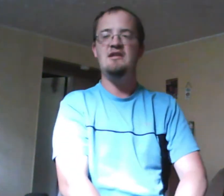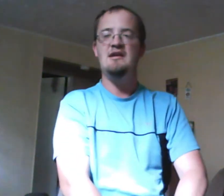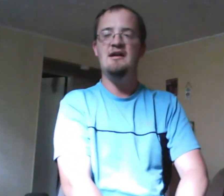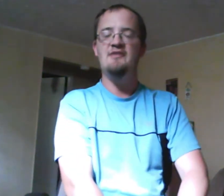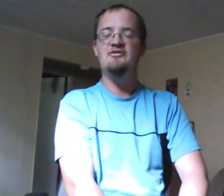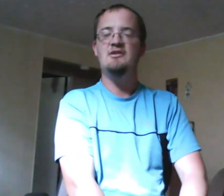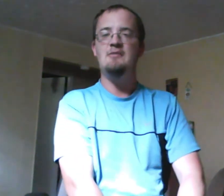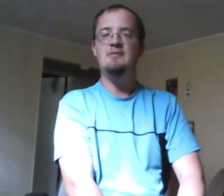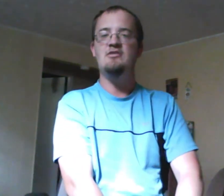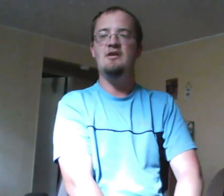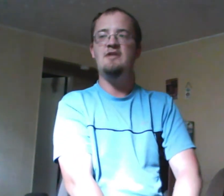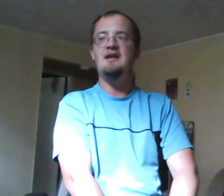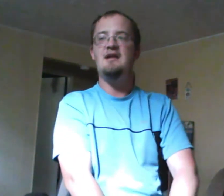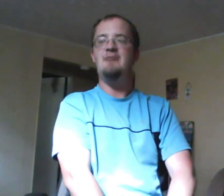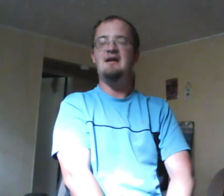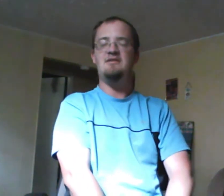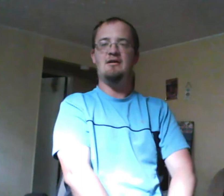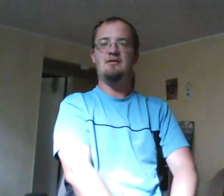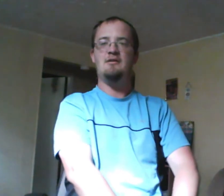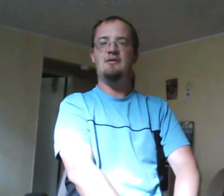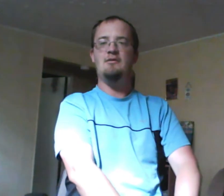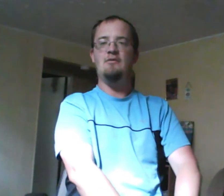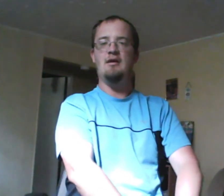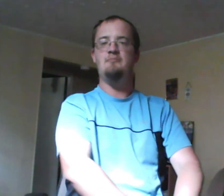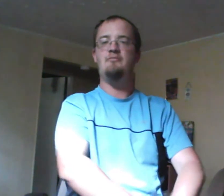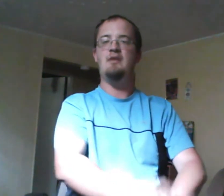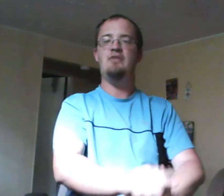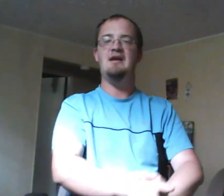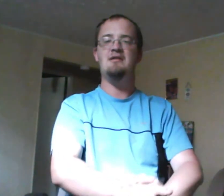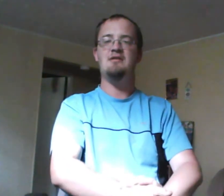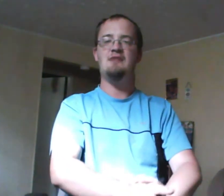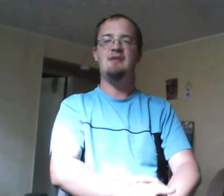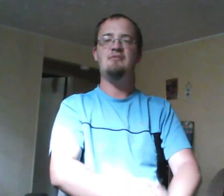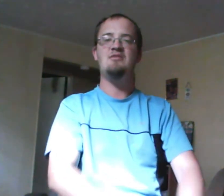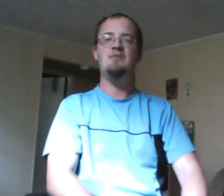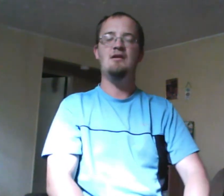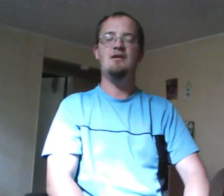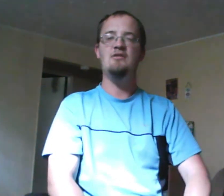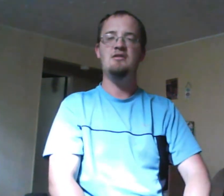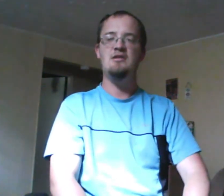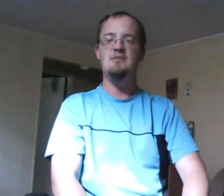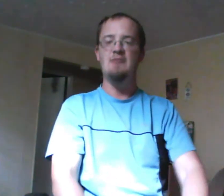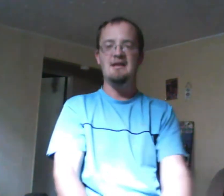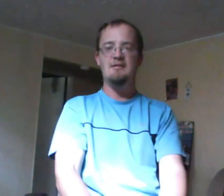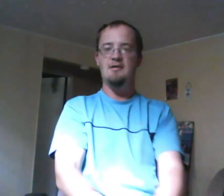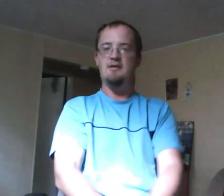chemicals and all that and how bad they are well on on plants like crab grass but also on the human body so